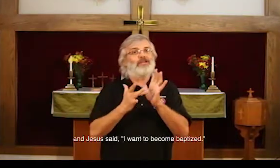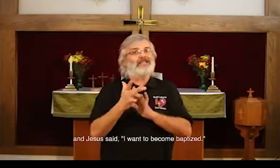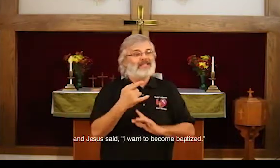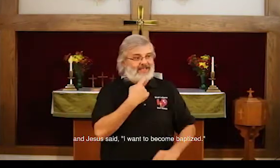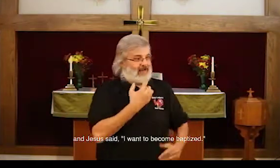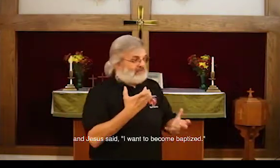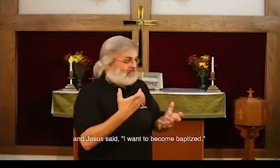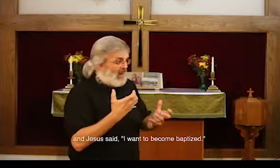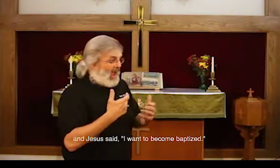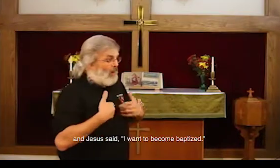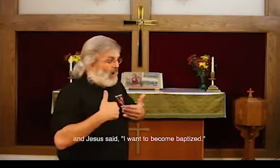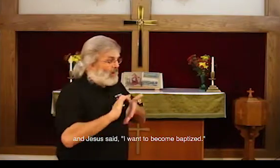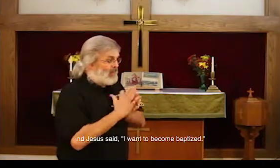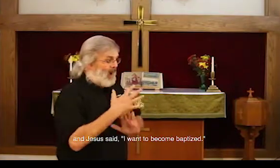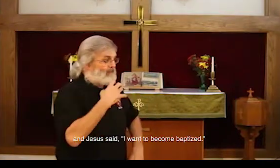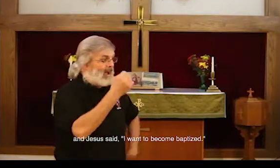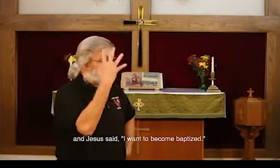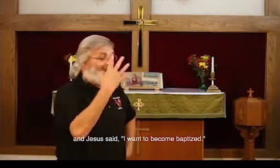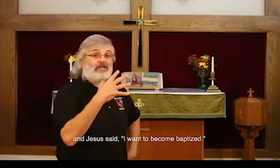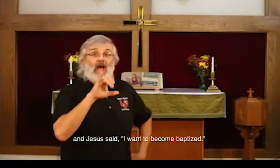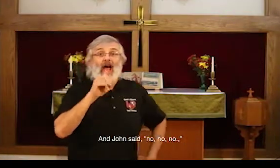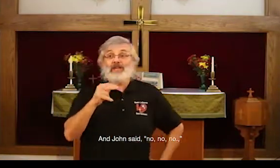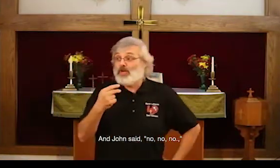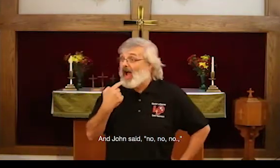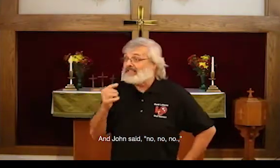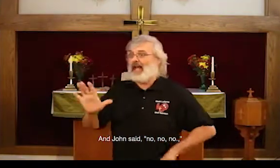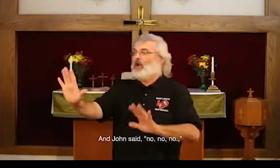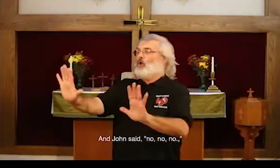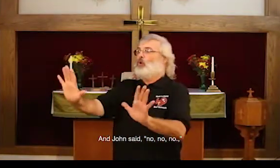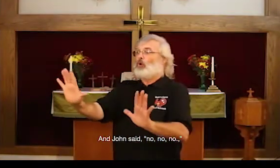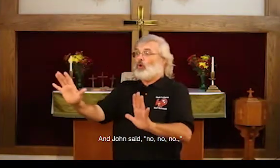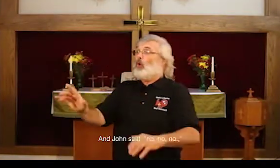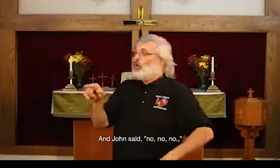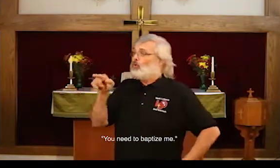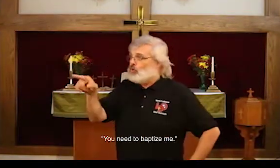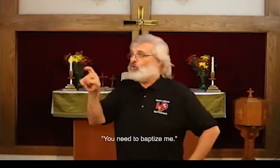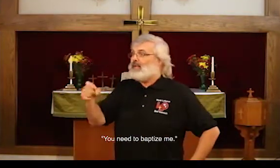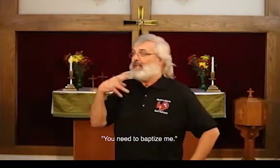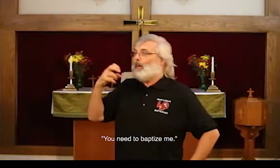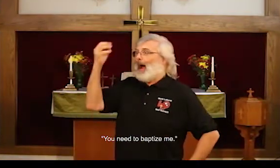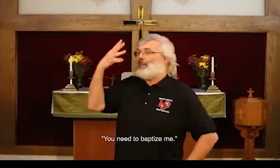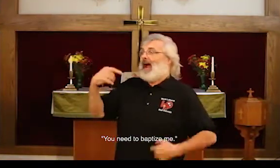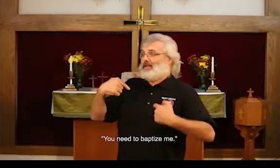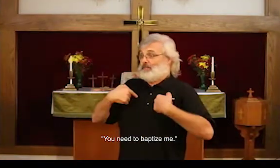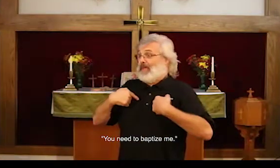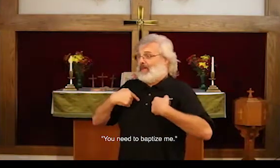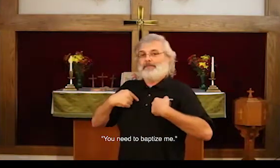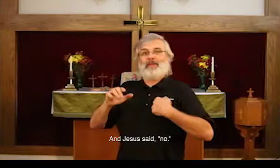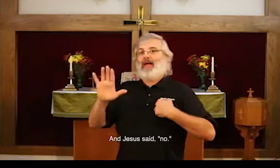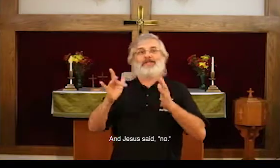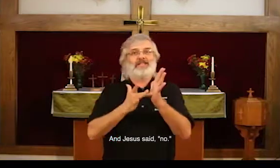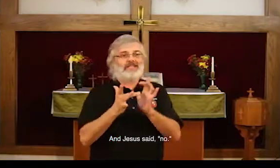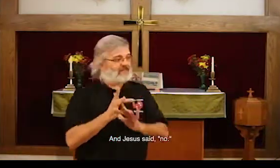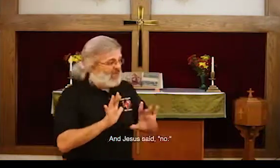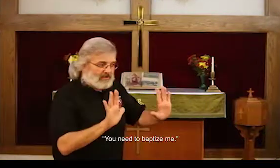Jesus said, I want to become baptized, and John said, no, no, no, you need to baptize me, and Jesus said,